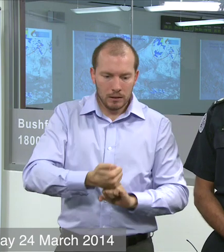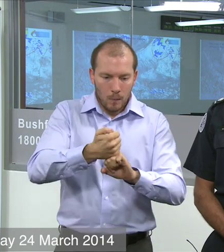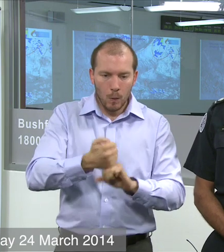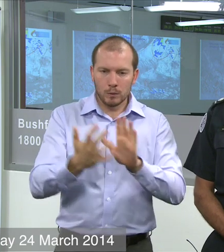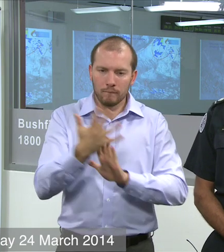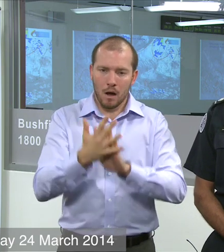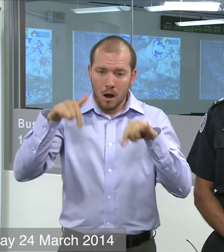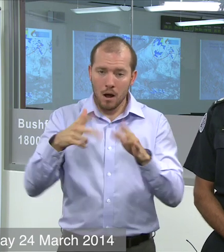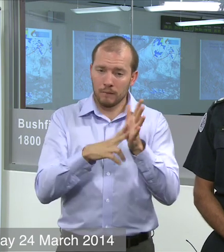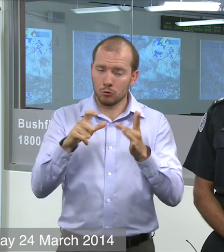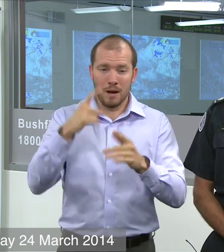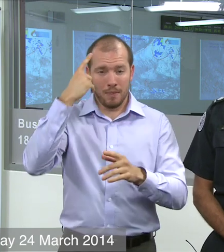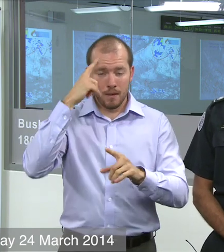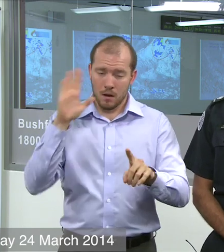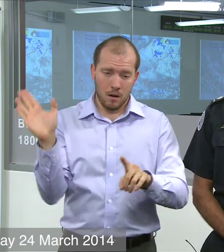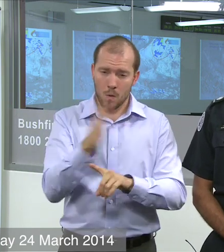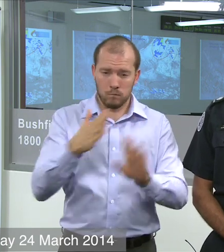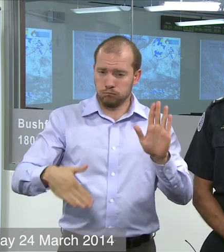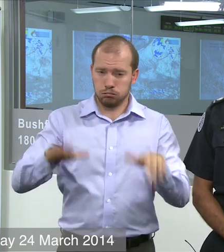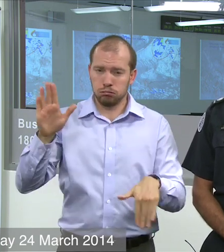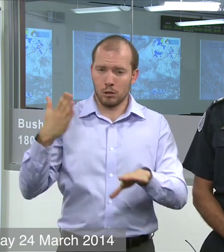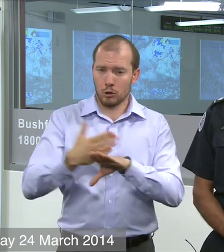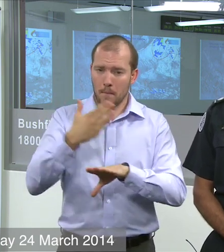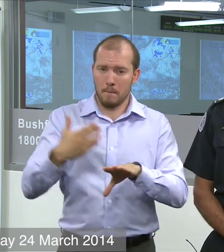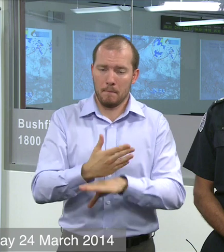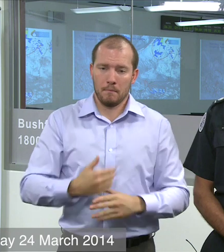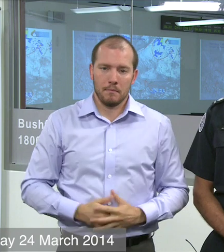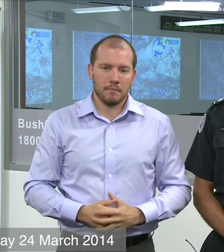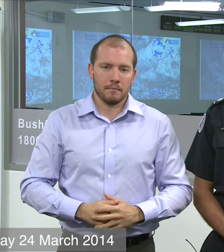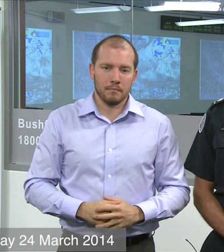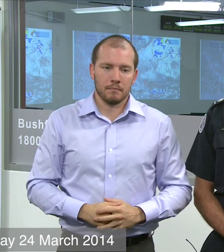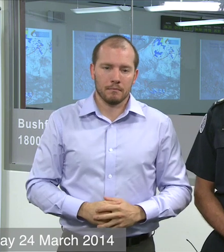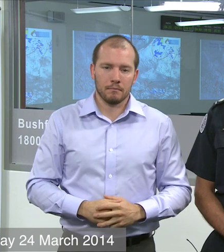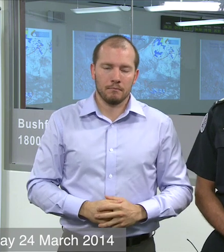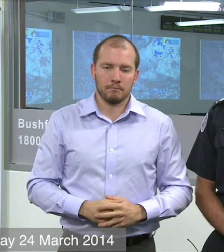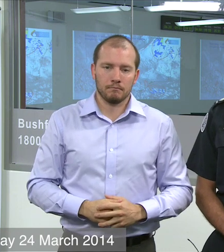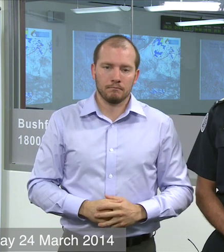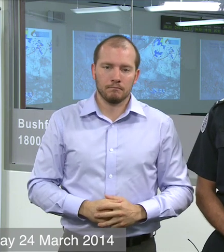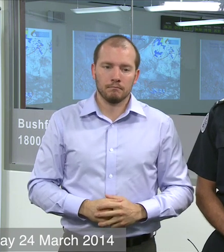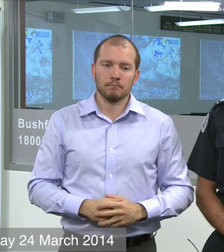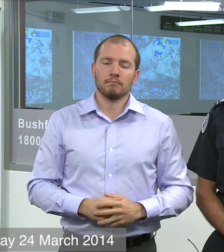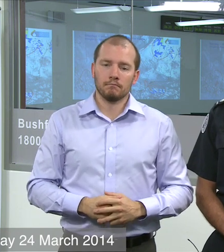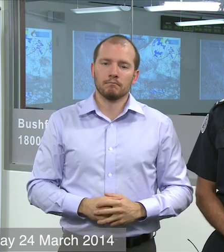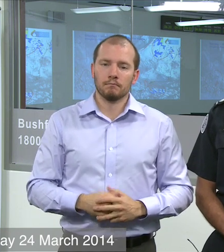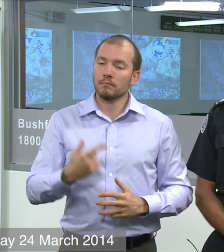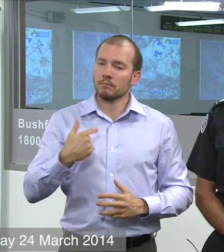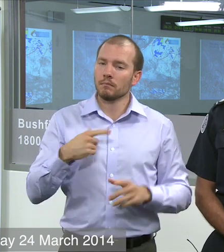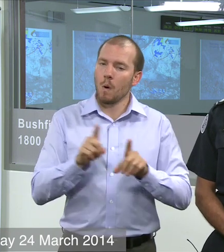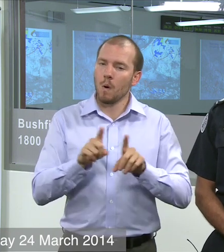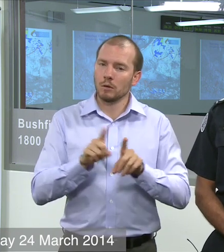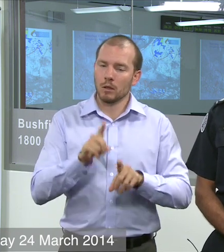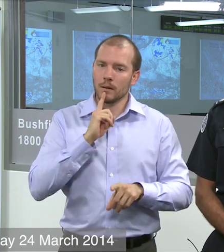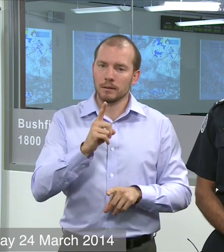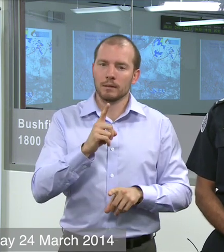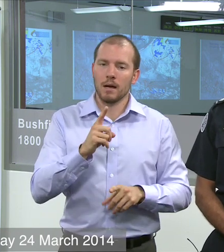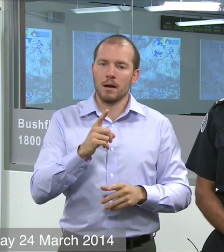absolutely magnificently. I just want to, in closing this off, reinforce the importance